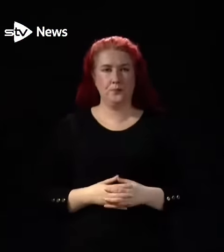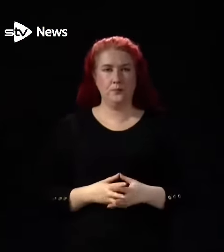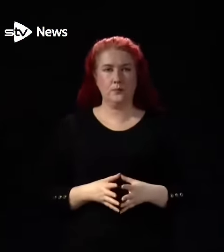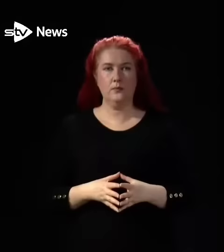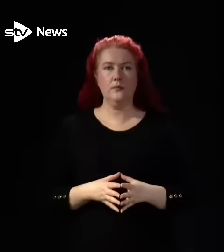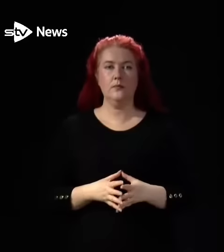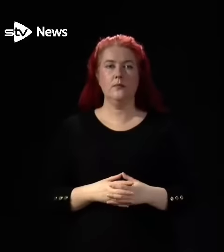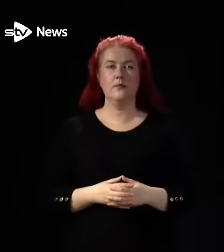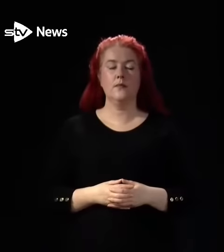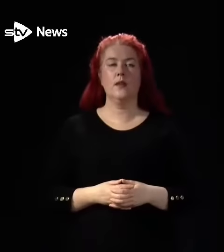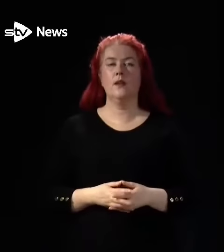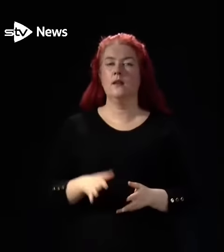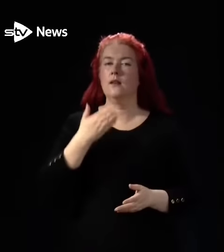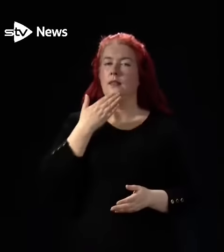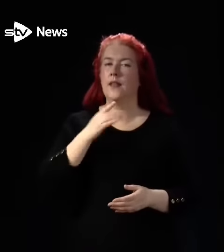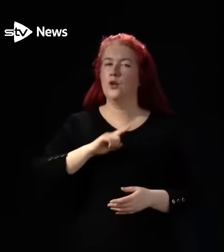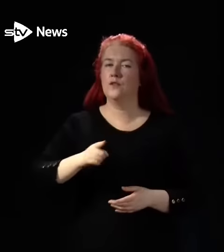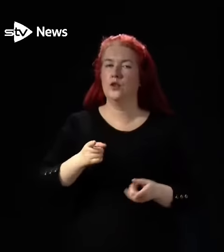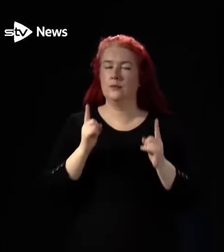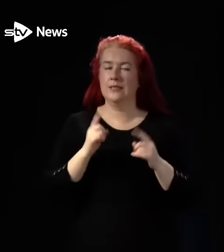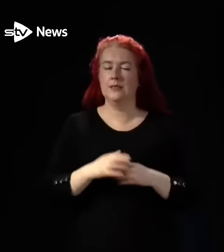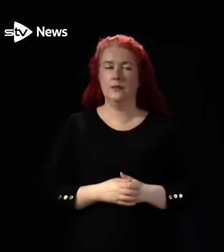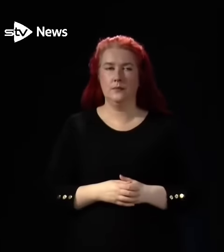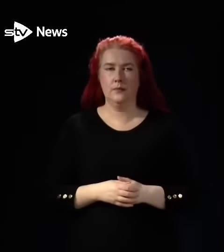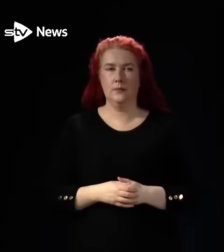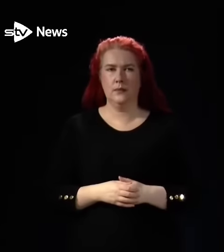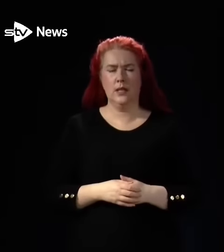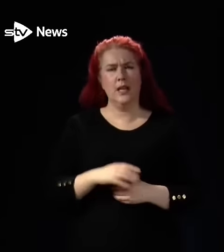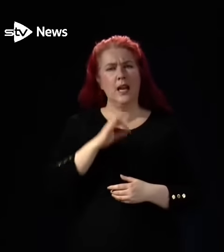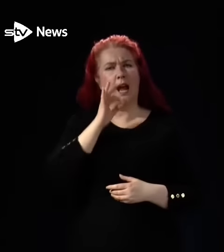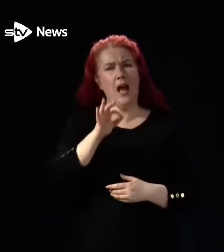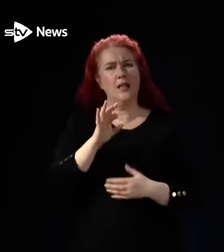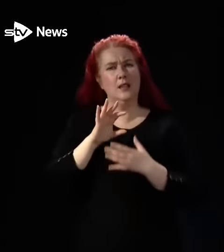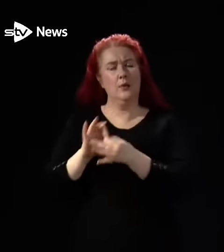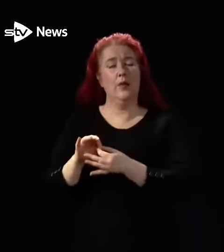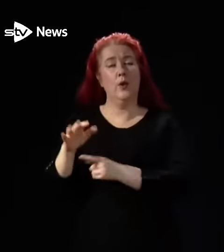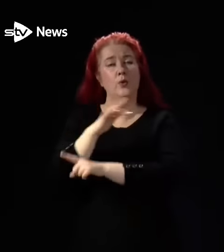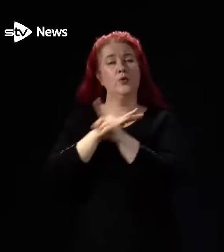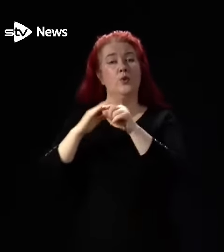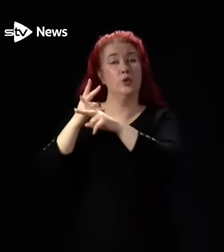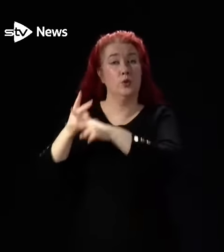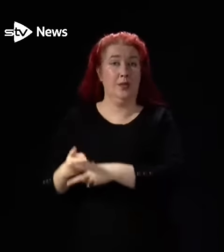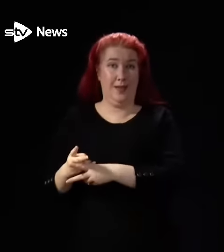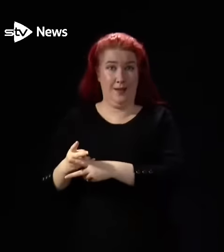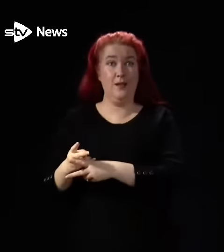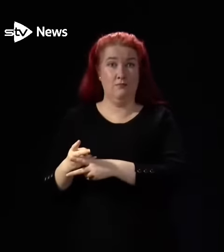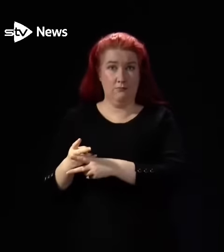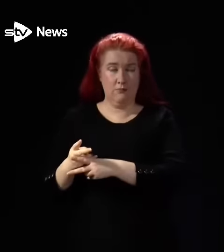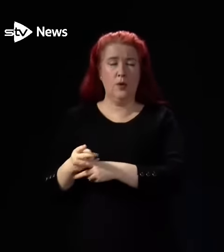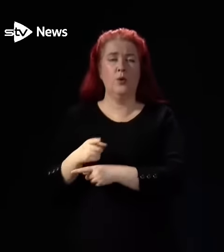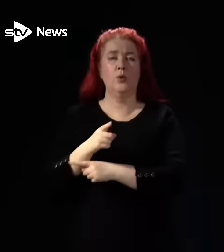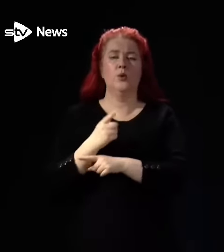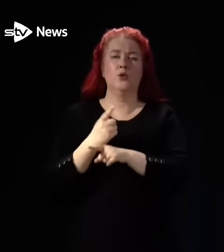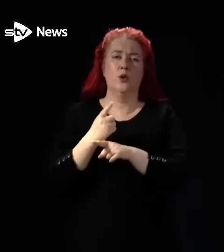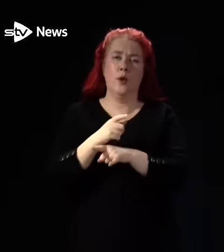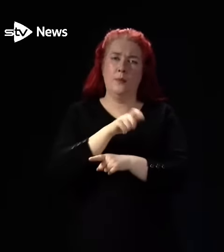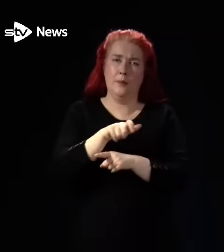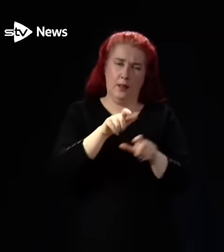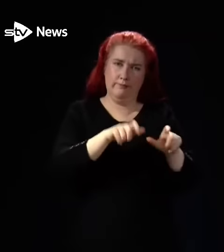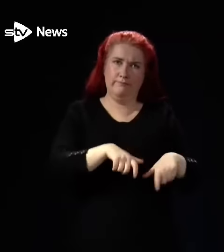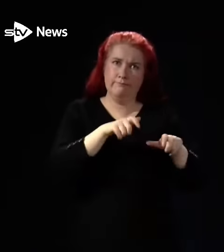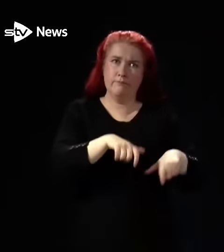Thank you, First Minister. Can I ask about the social care side of things? You're obviously talking about delayed discharges,